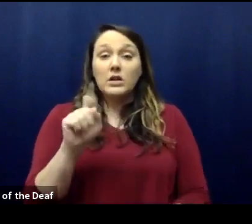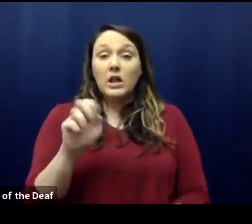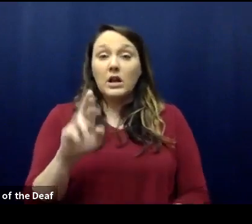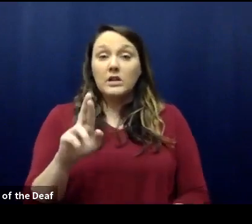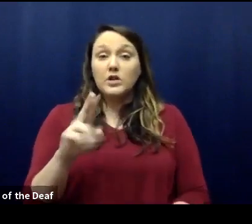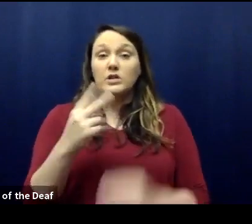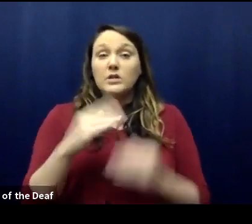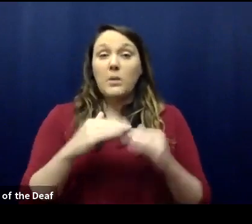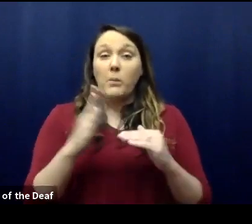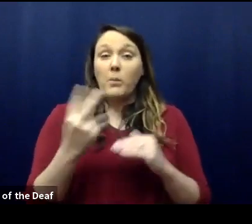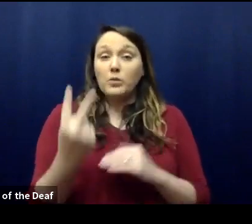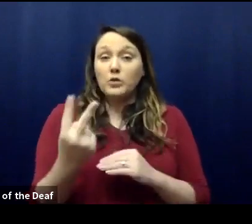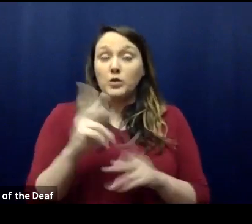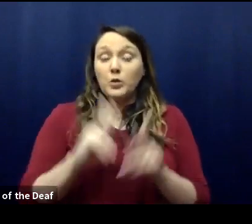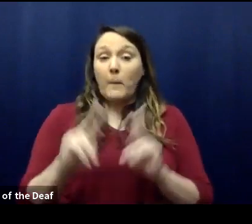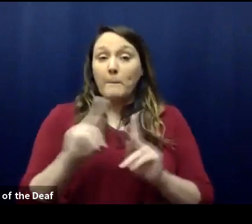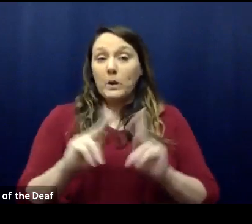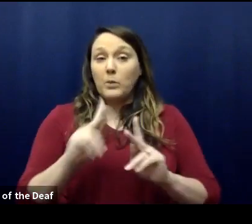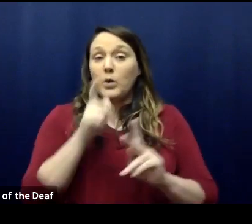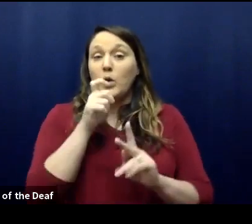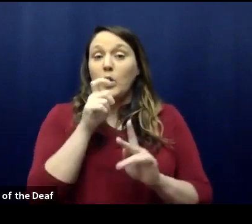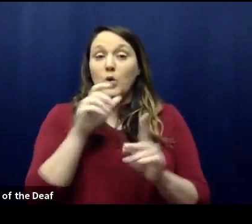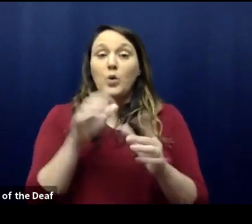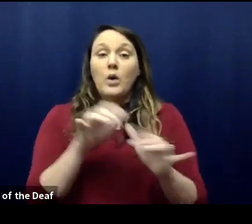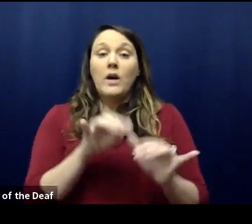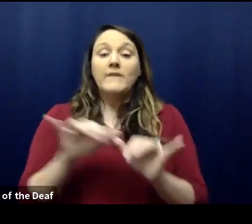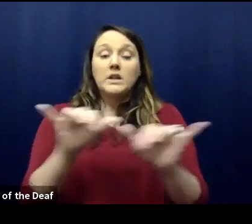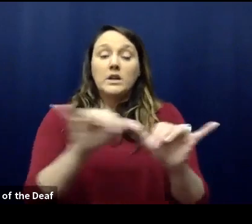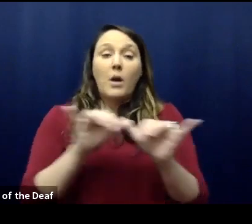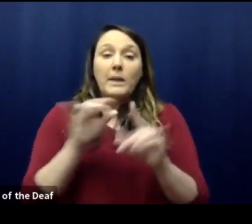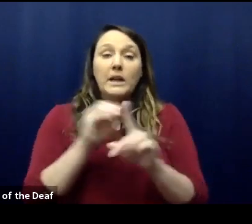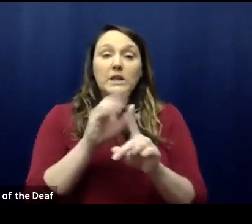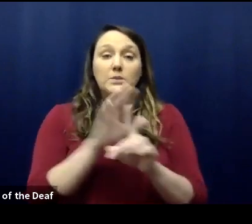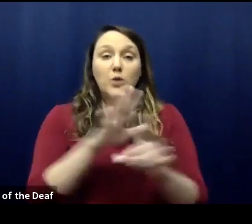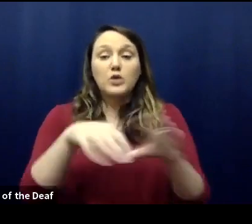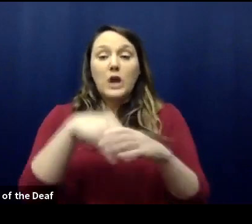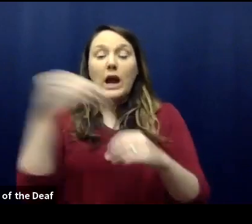or more people who have a common exposure outside their household.